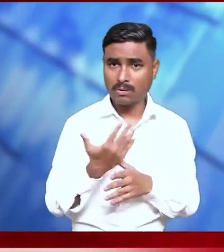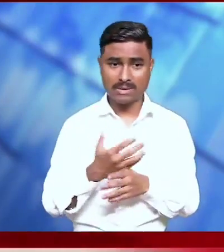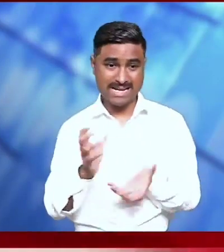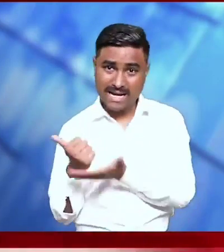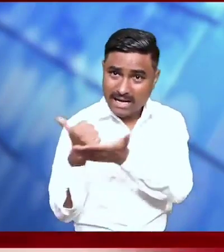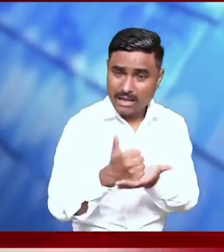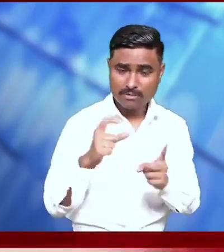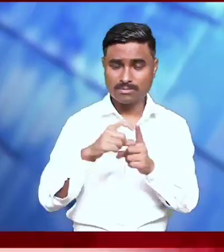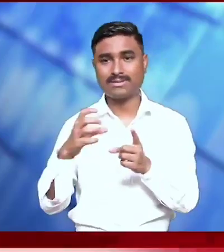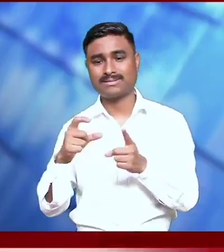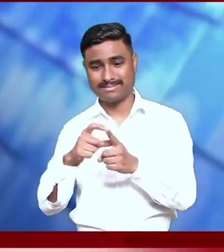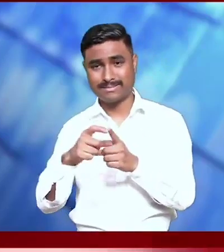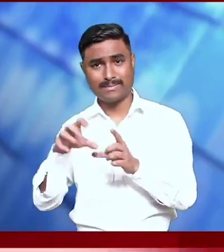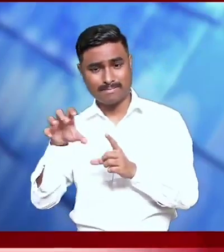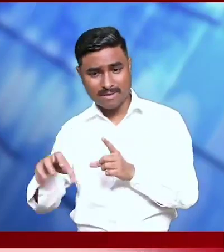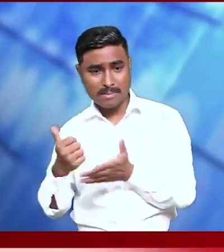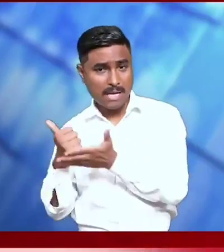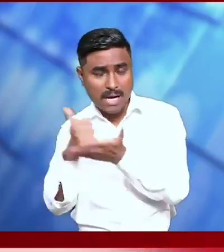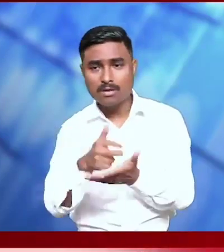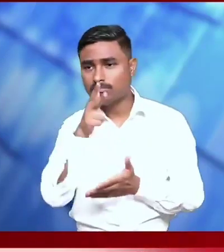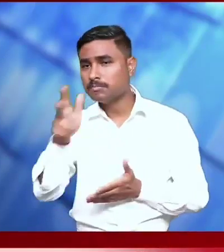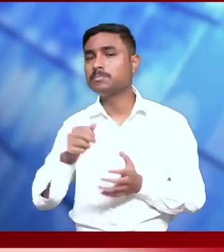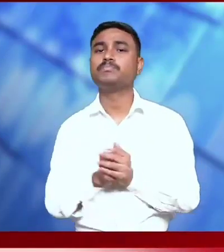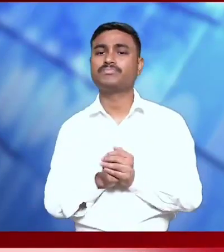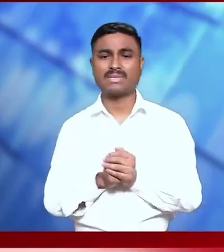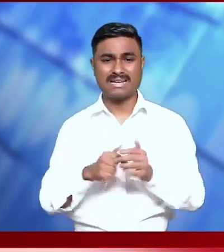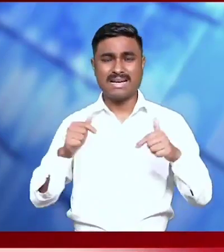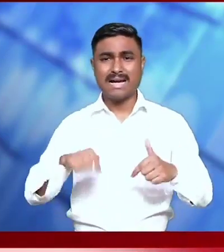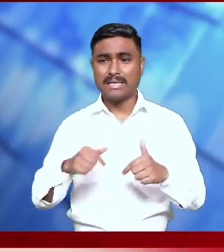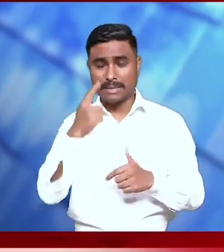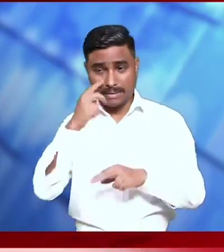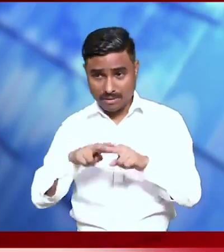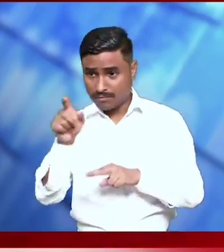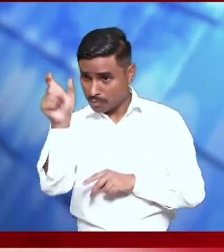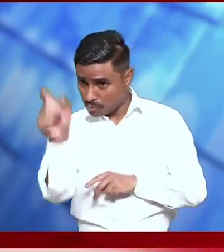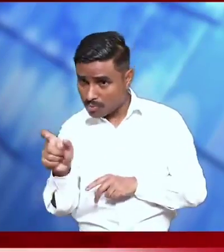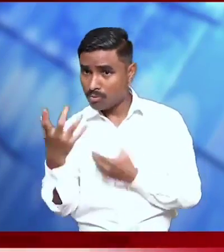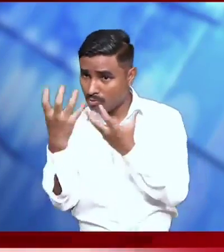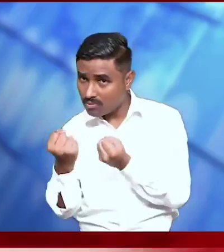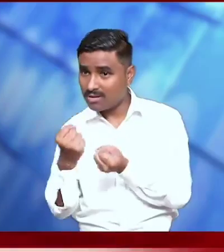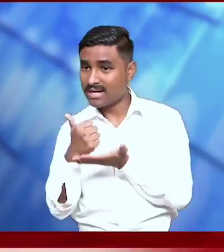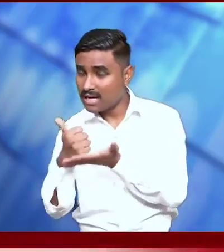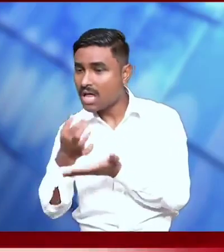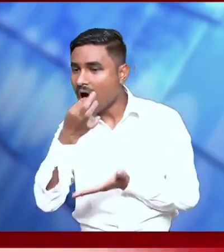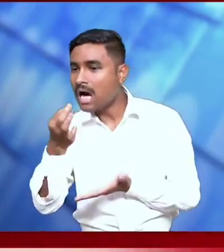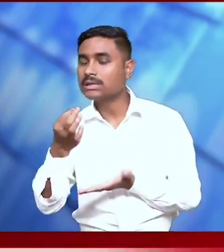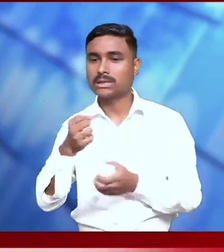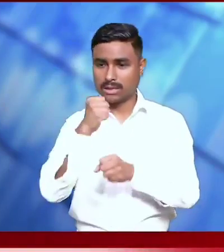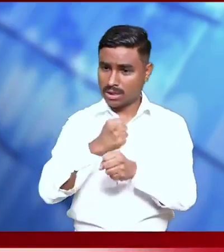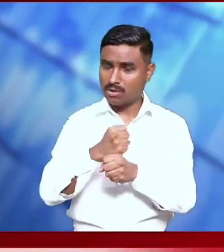assured to provide all possible assistance from the government for the growth and development of the people.